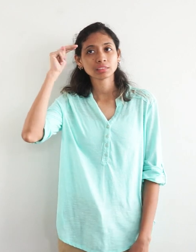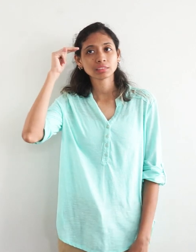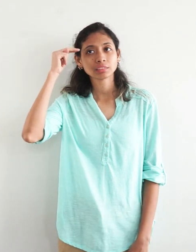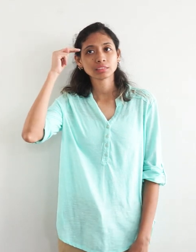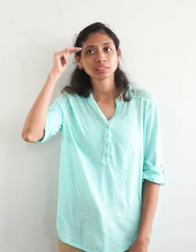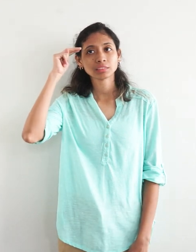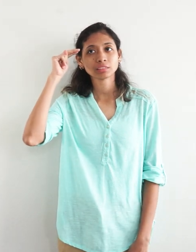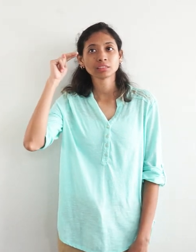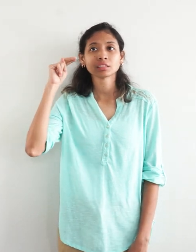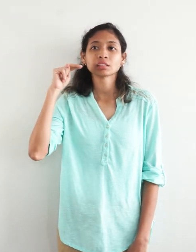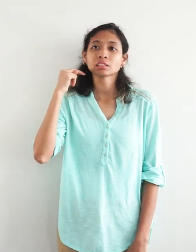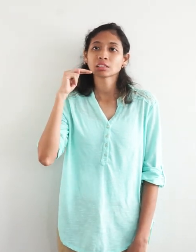niece,